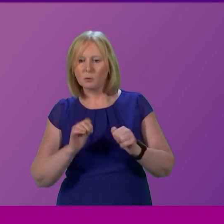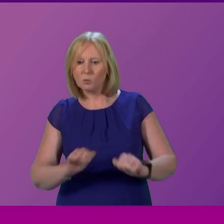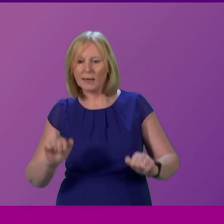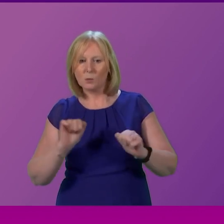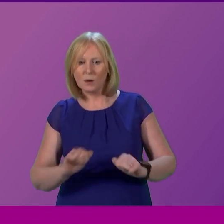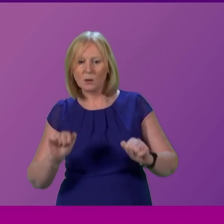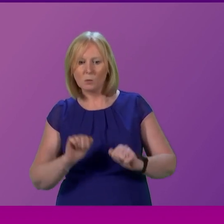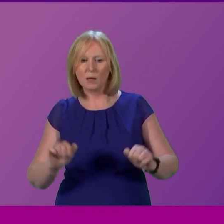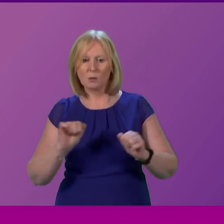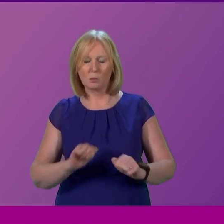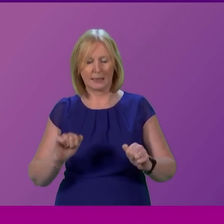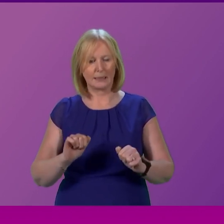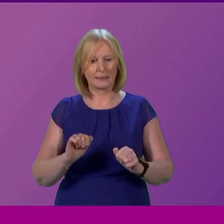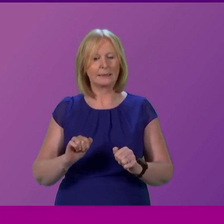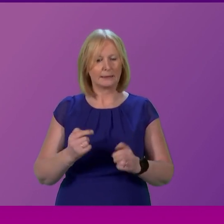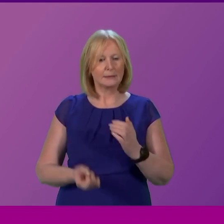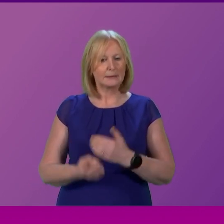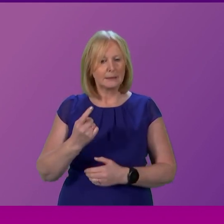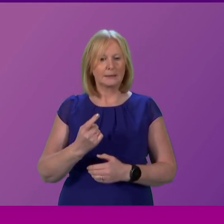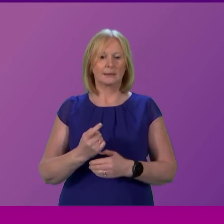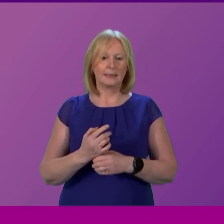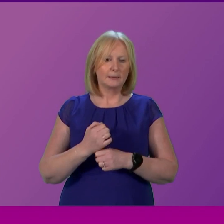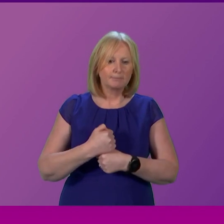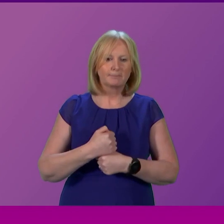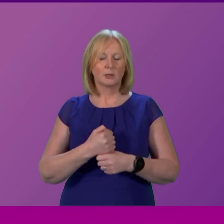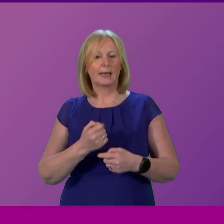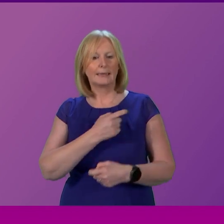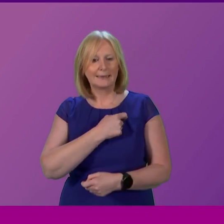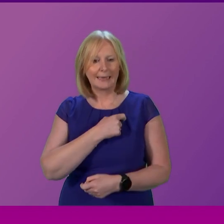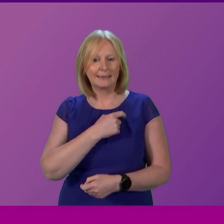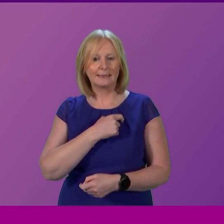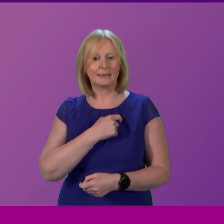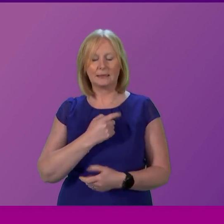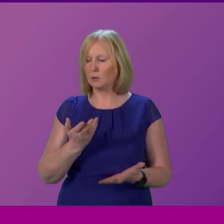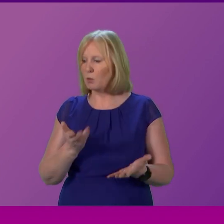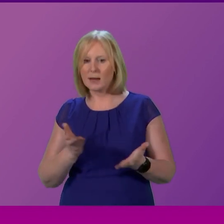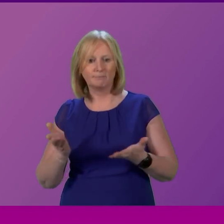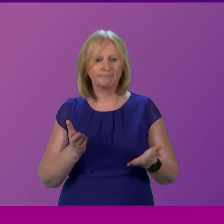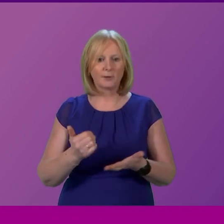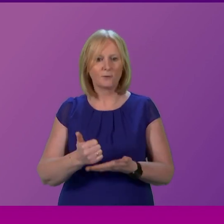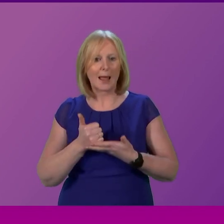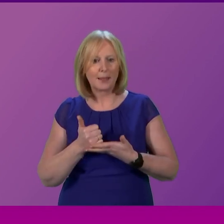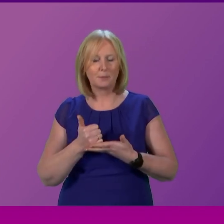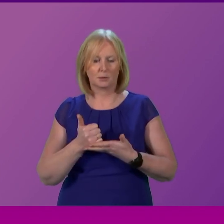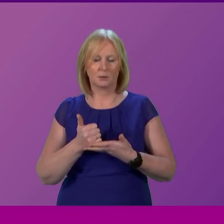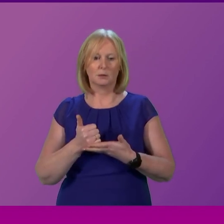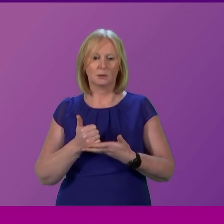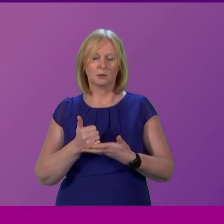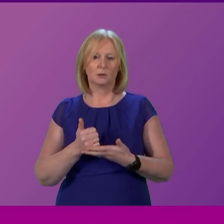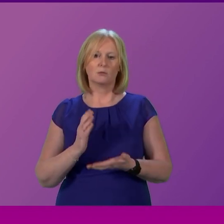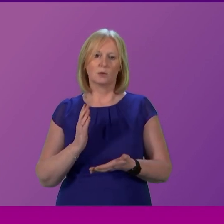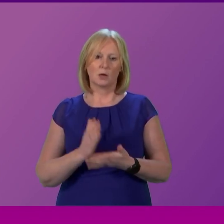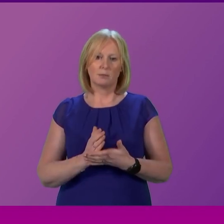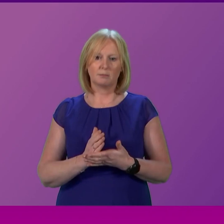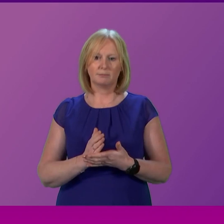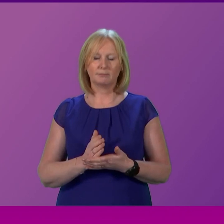to those who are ill and don't know where to turn As a result Constituents may be more likely to unnecessarily